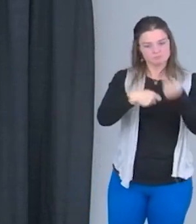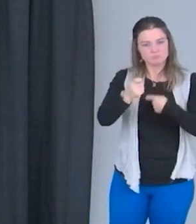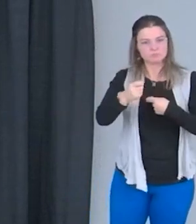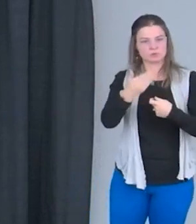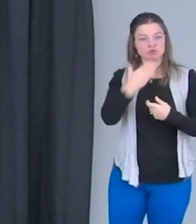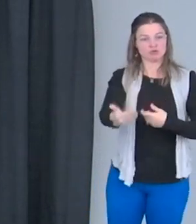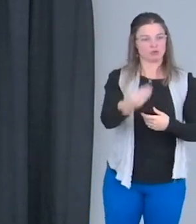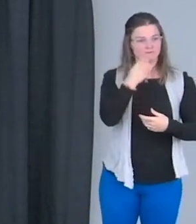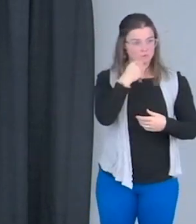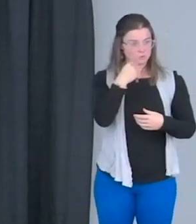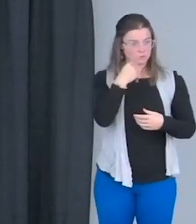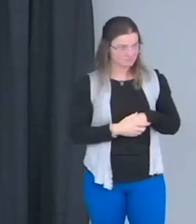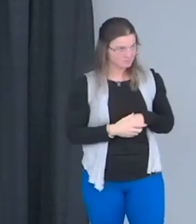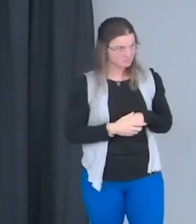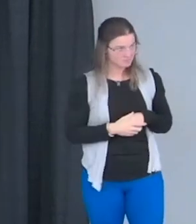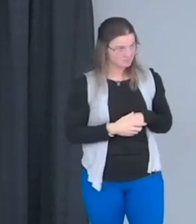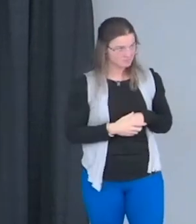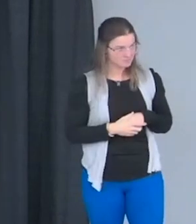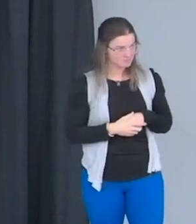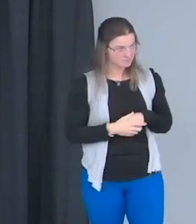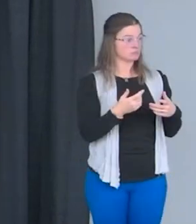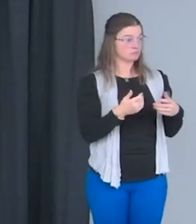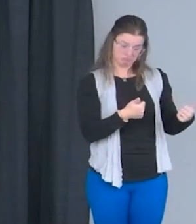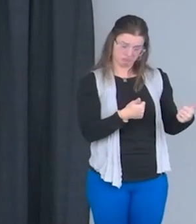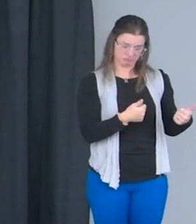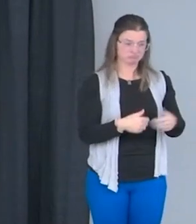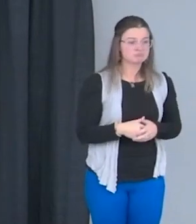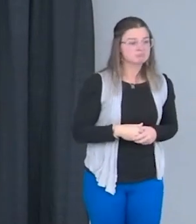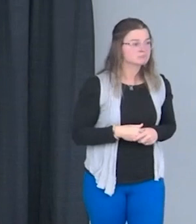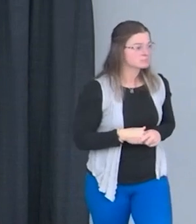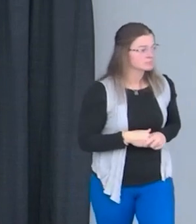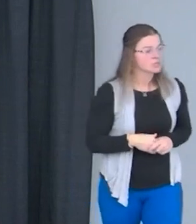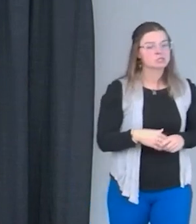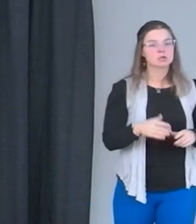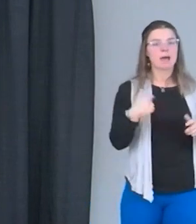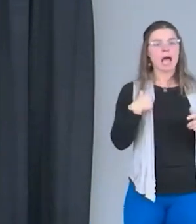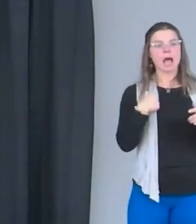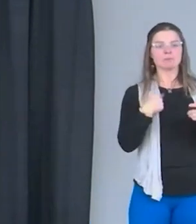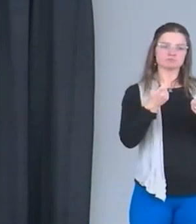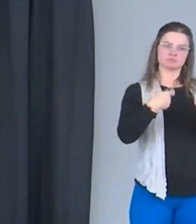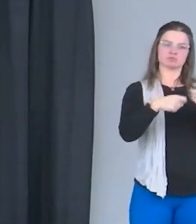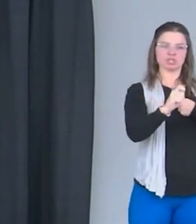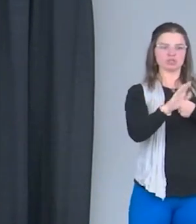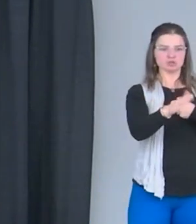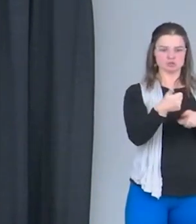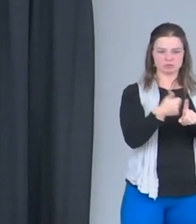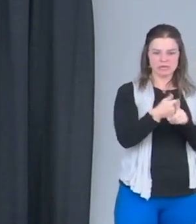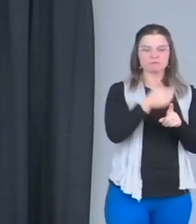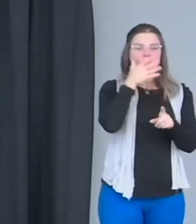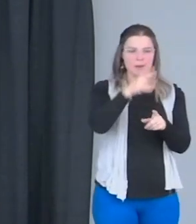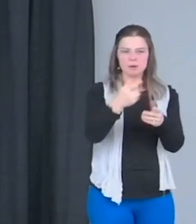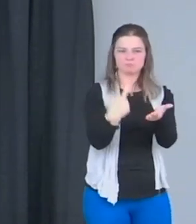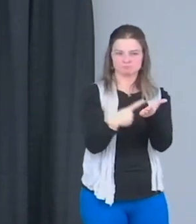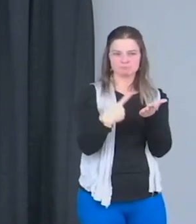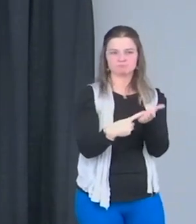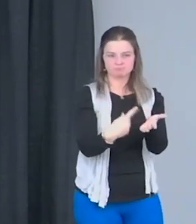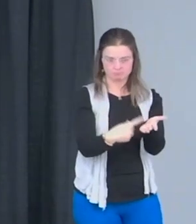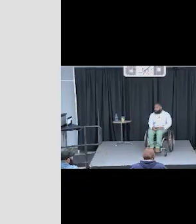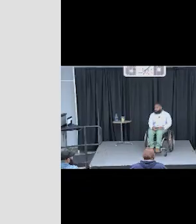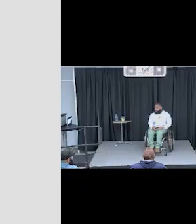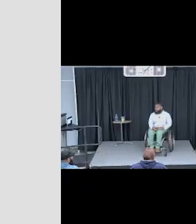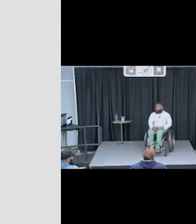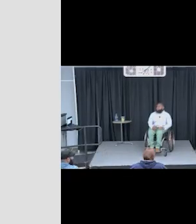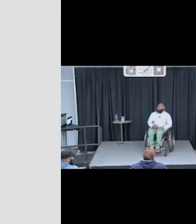I go through these different steps and I'm just going to just run through them real quick because again, these are steps that I do